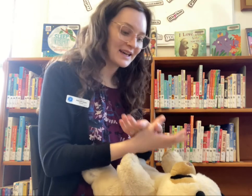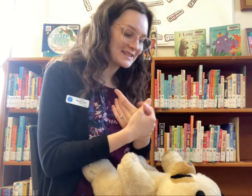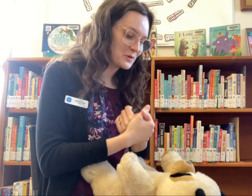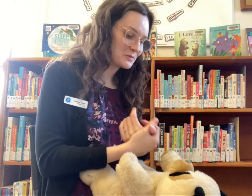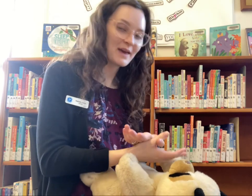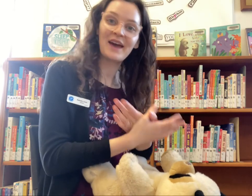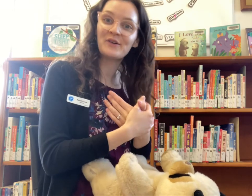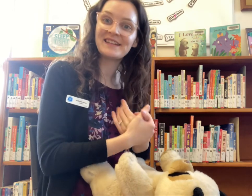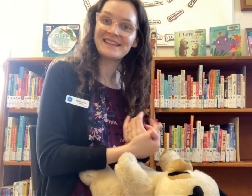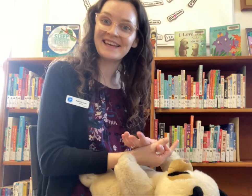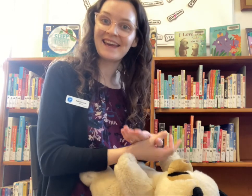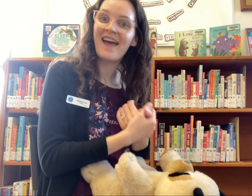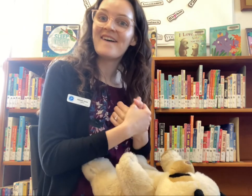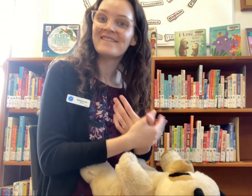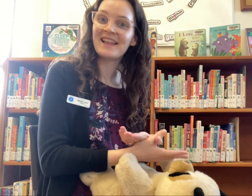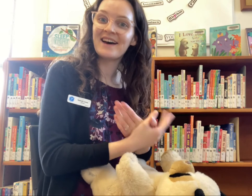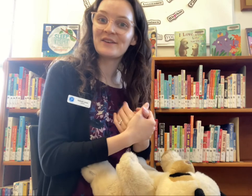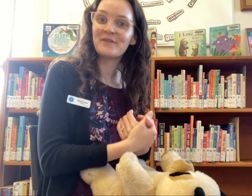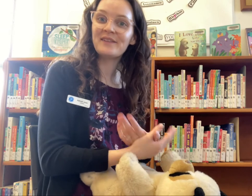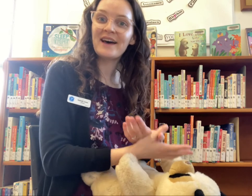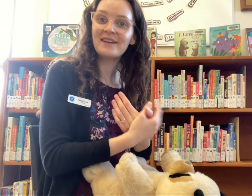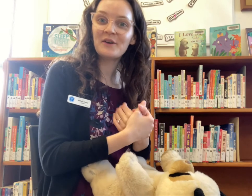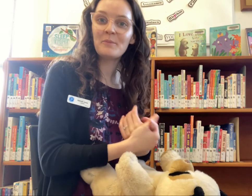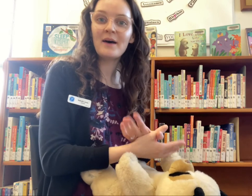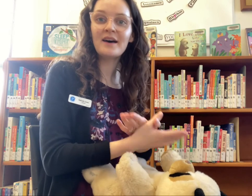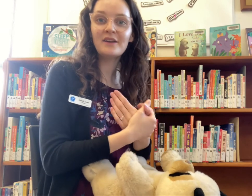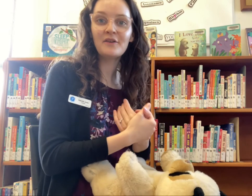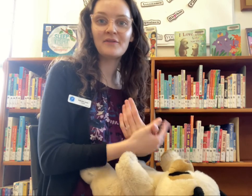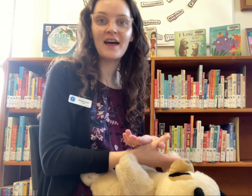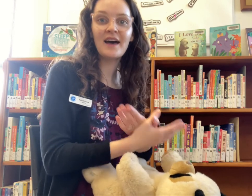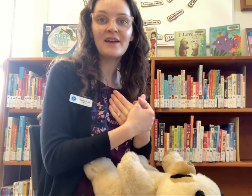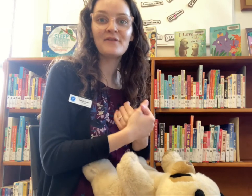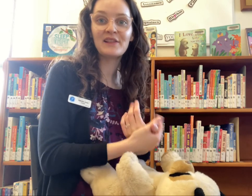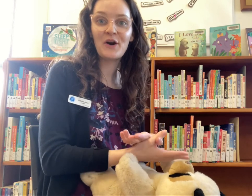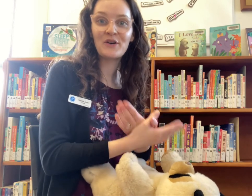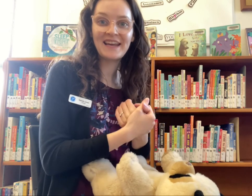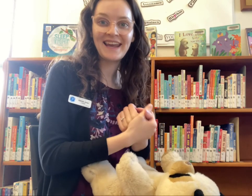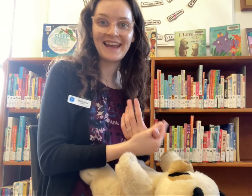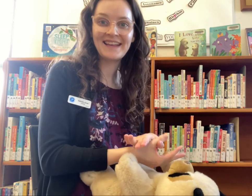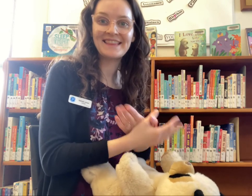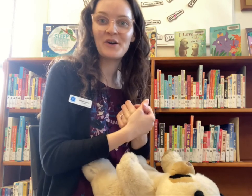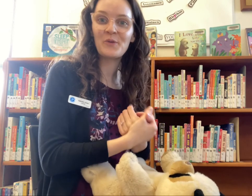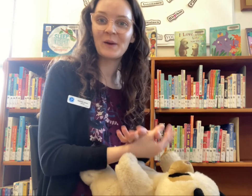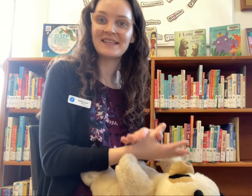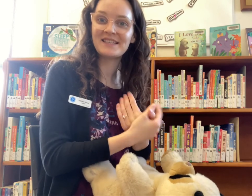so merrily. Flutter, flutter, butterfly, floating in the winter